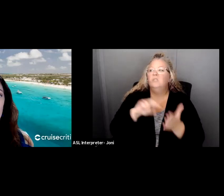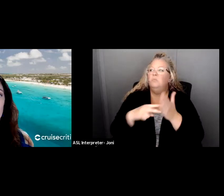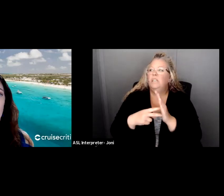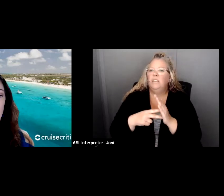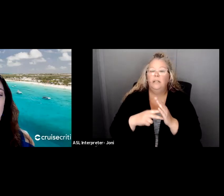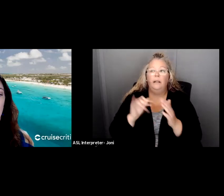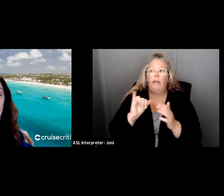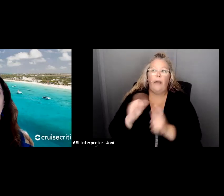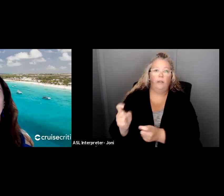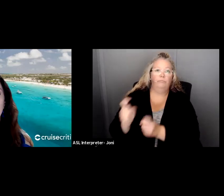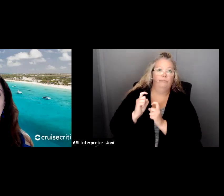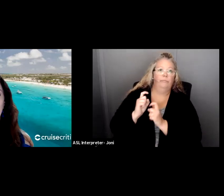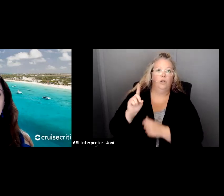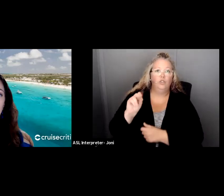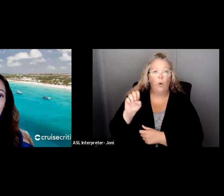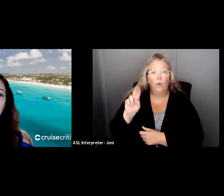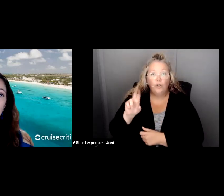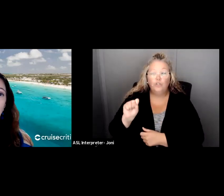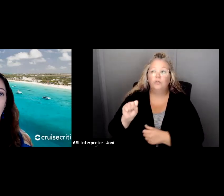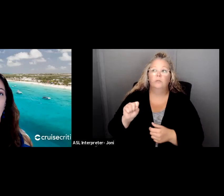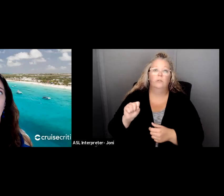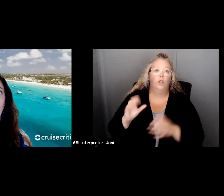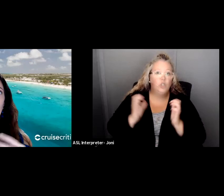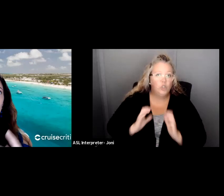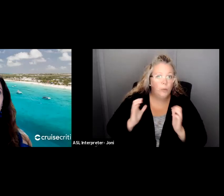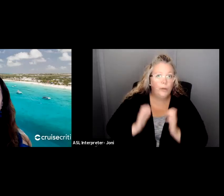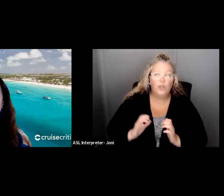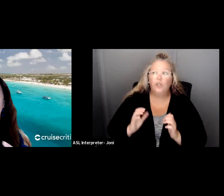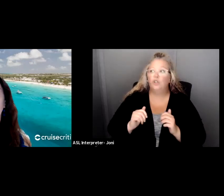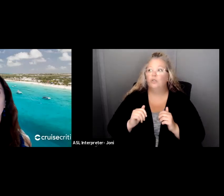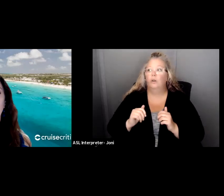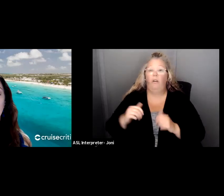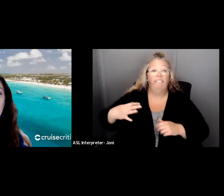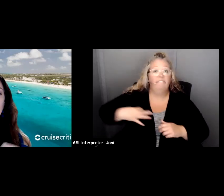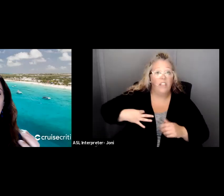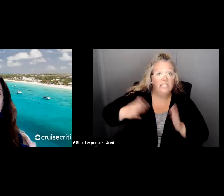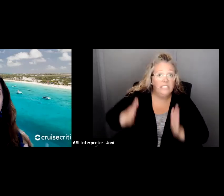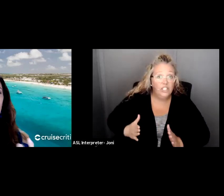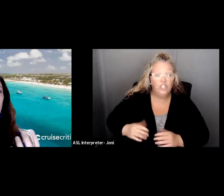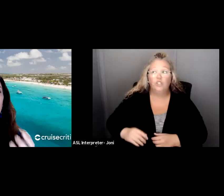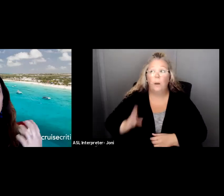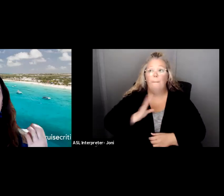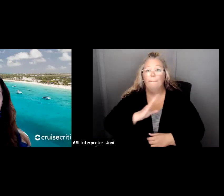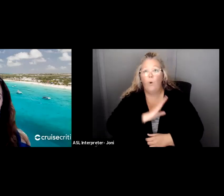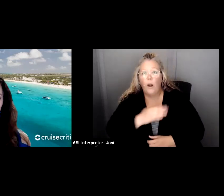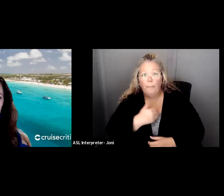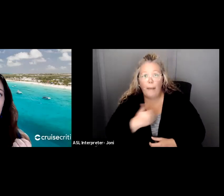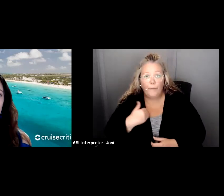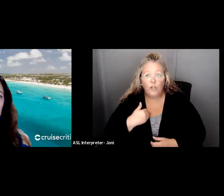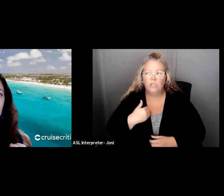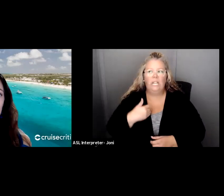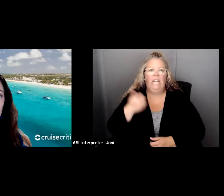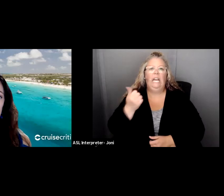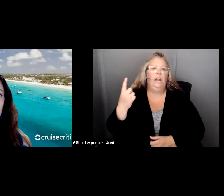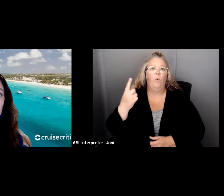donors. They're your consumers. They're any kind of volunteers, board members, anyone who has an interest